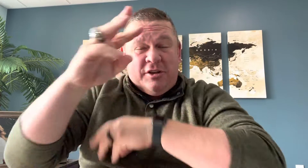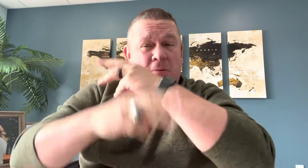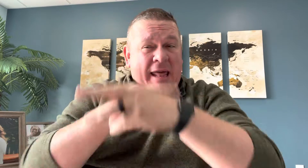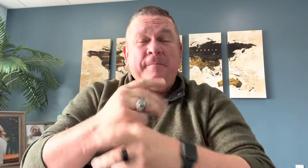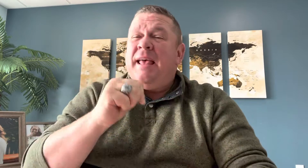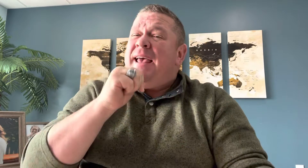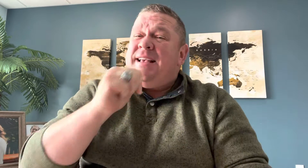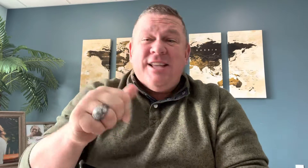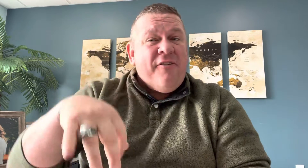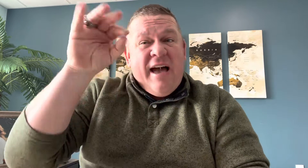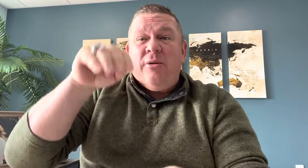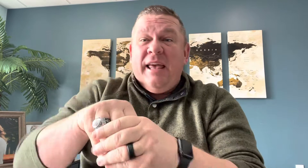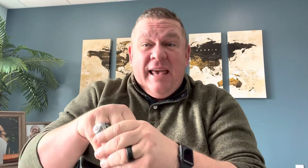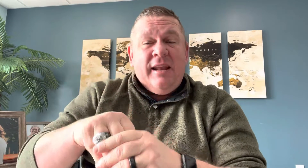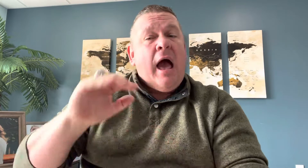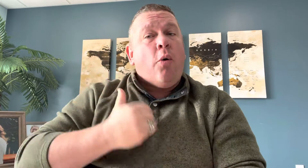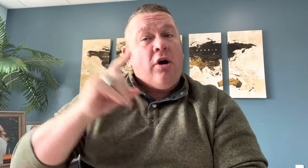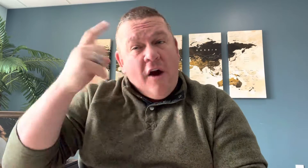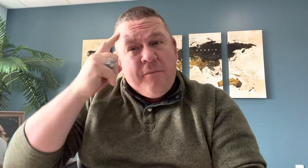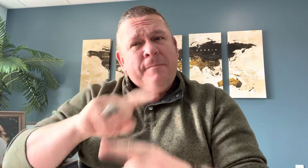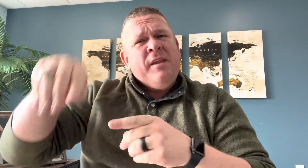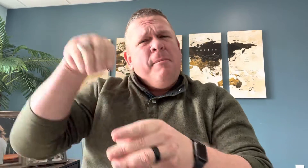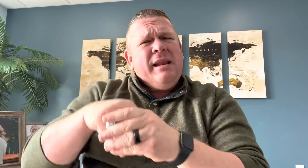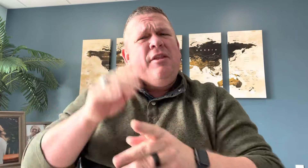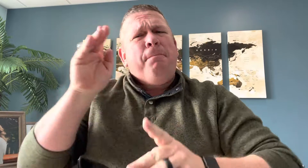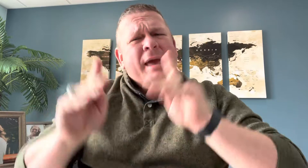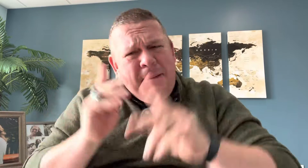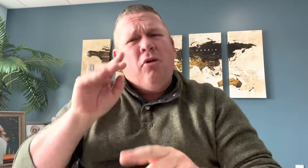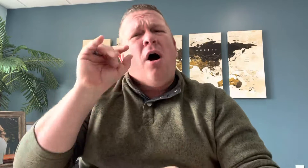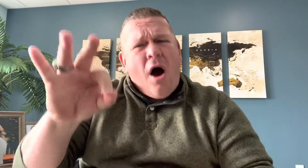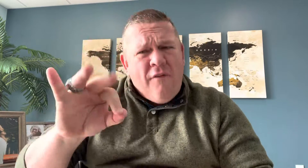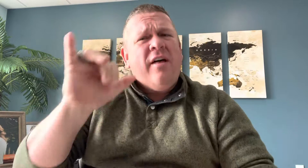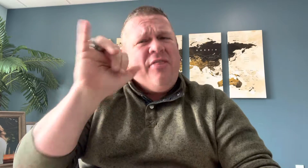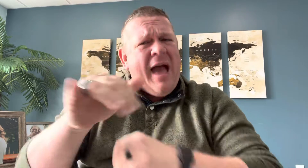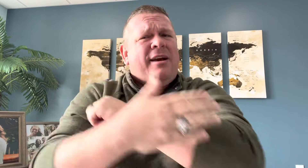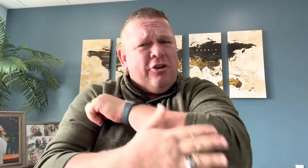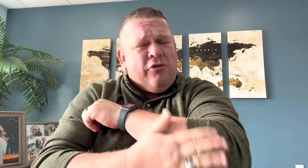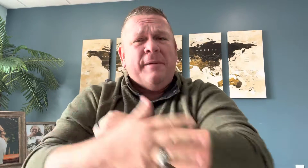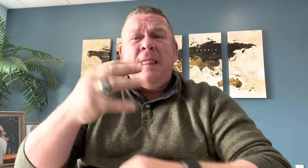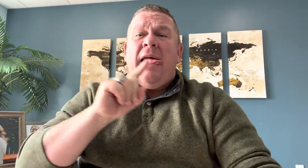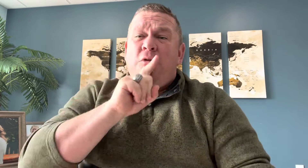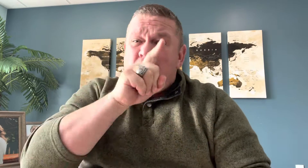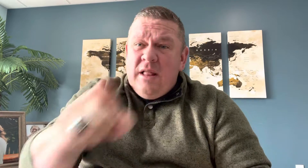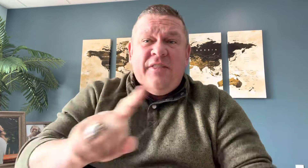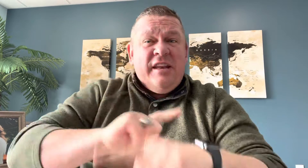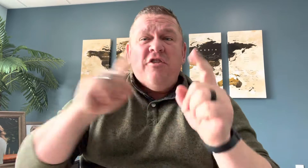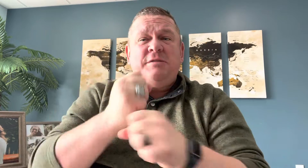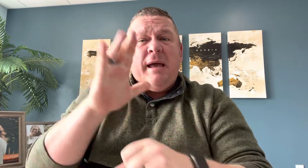planet is not found in our government, but in the people of that country. And really the difference is made